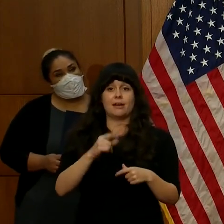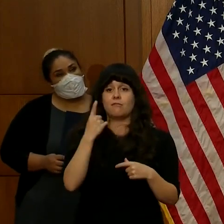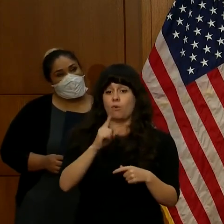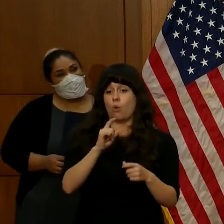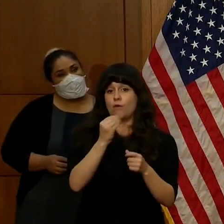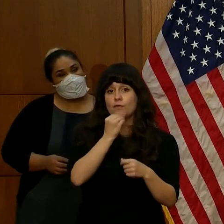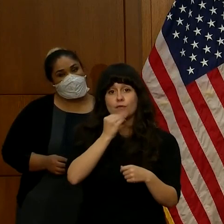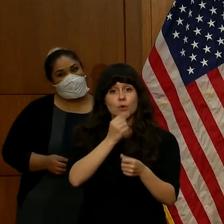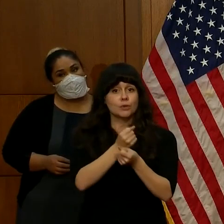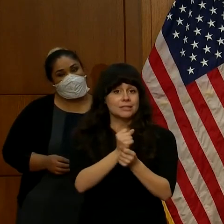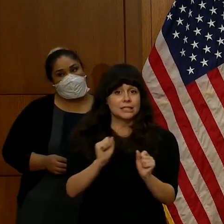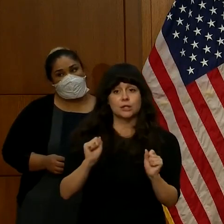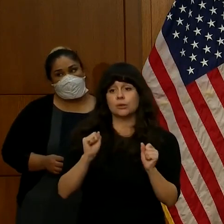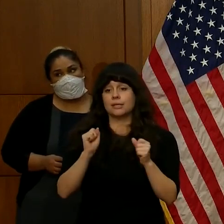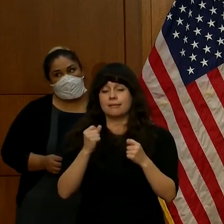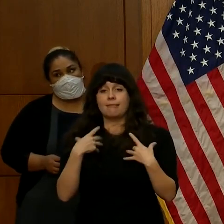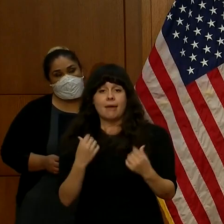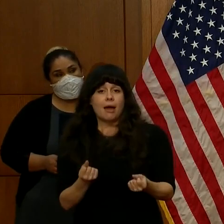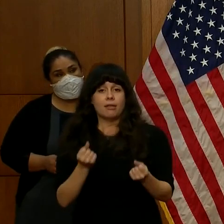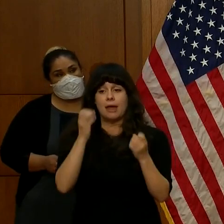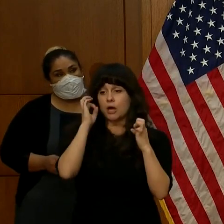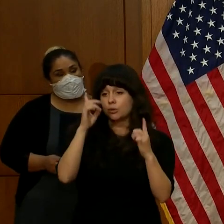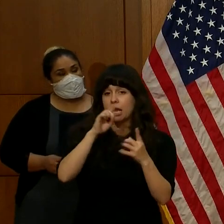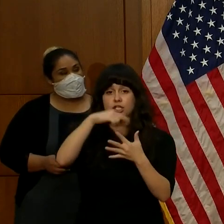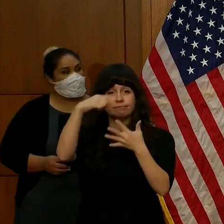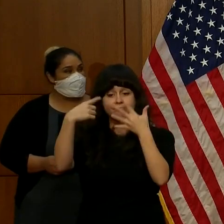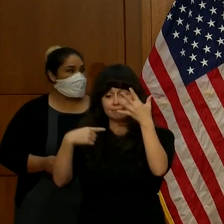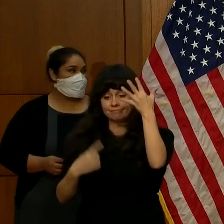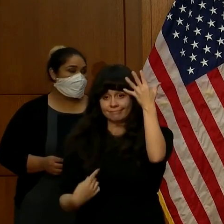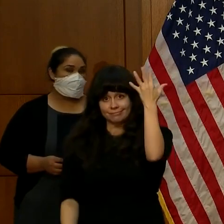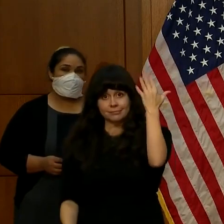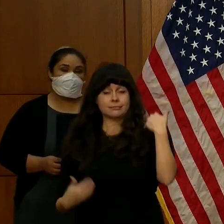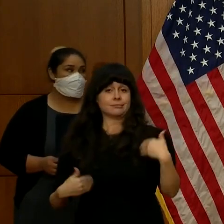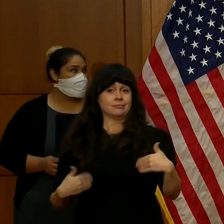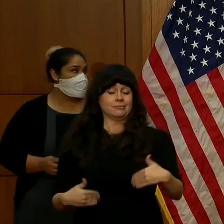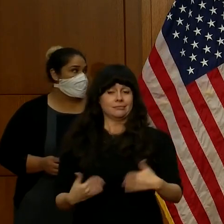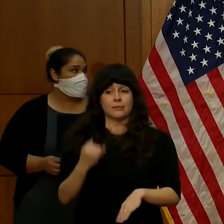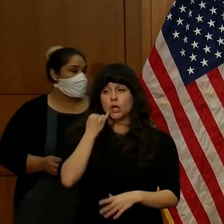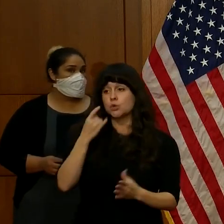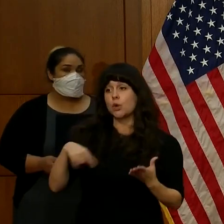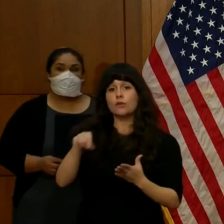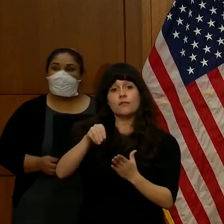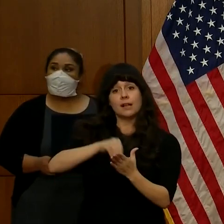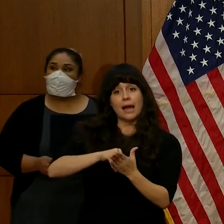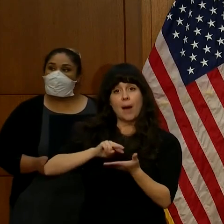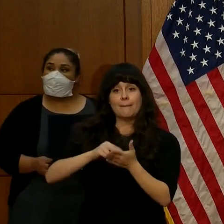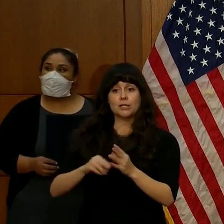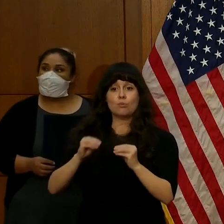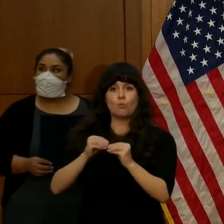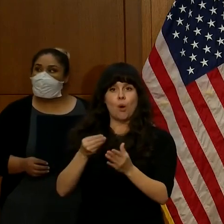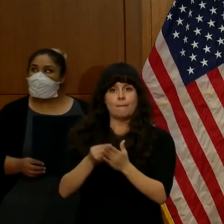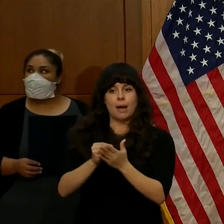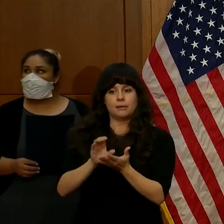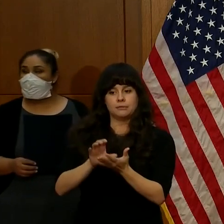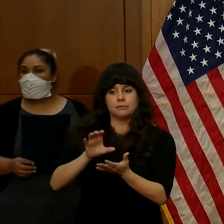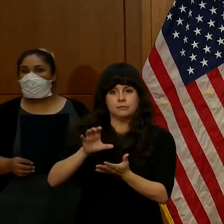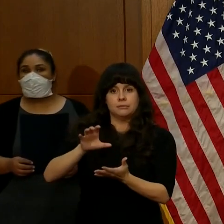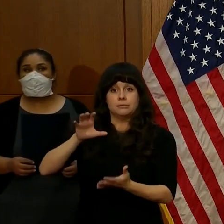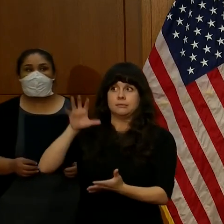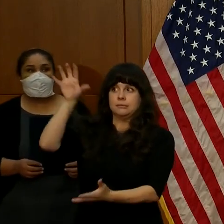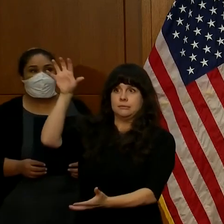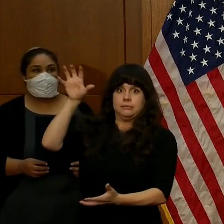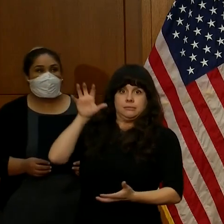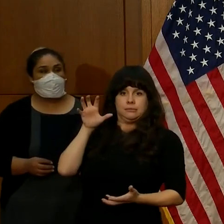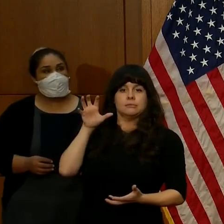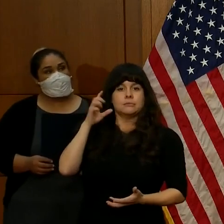education and more. When you fill out the forms, more money comes to Virginia for services we all depend